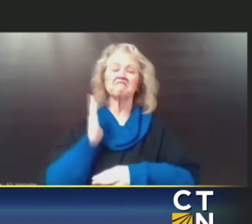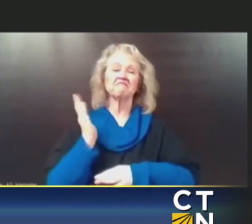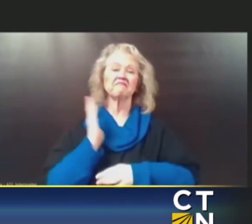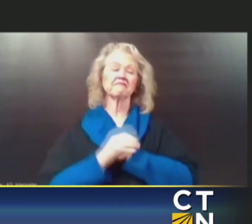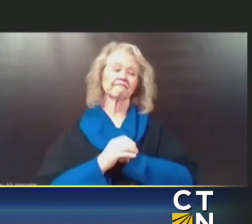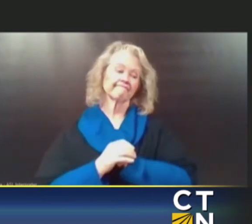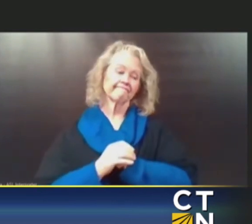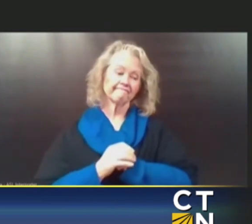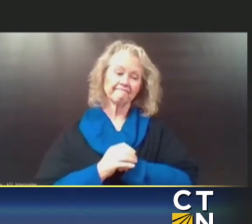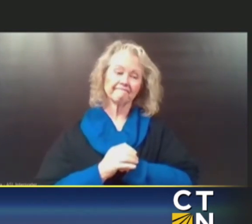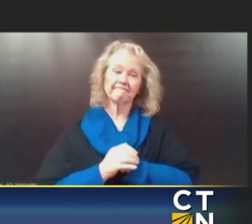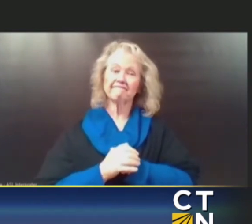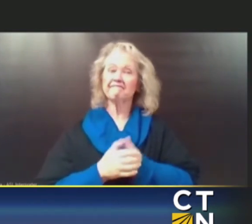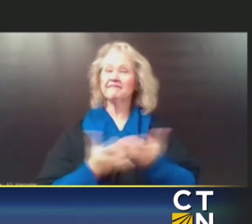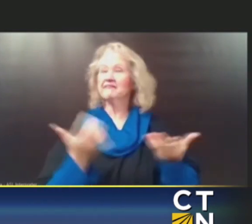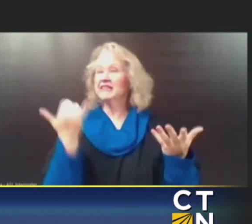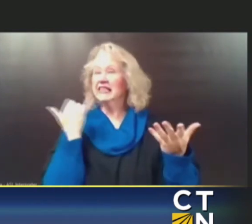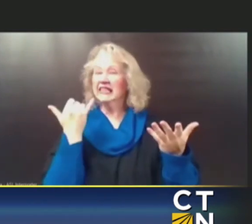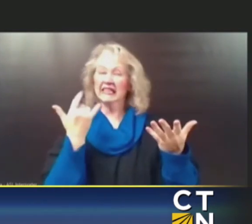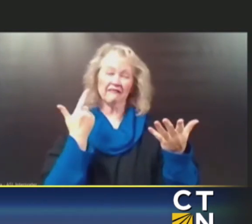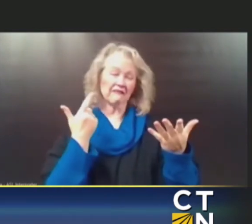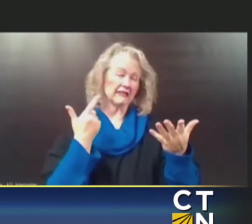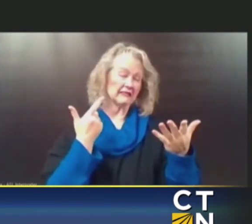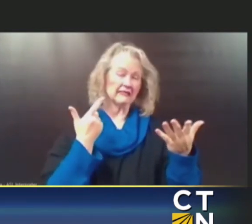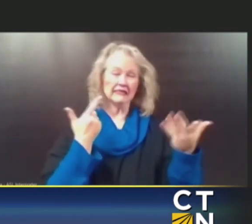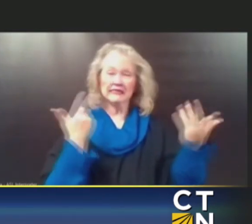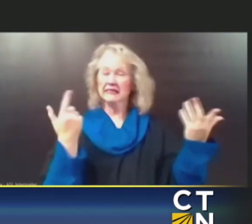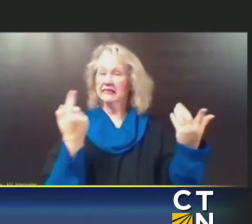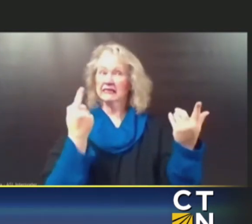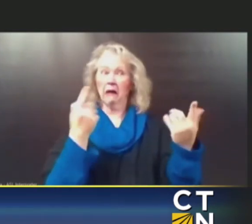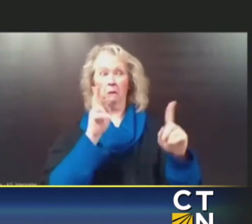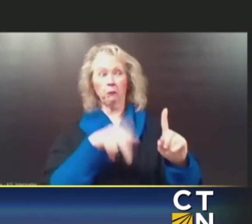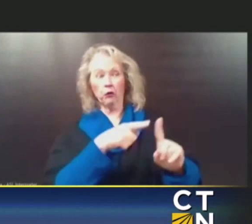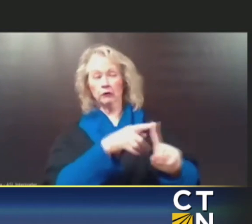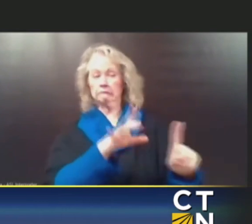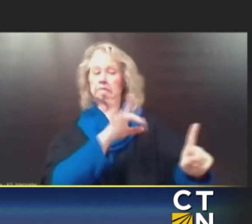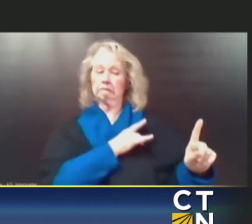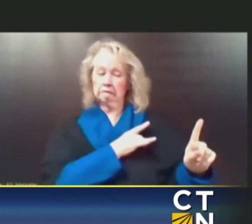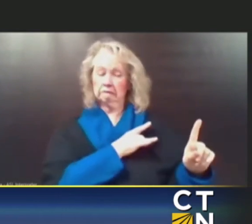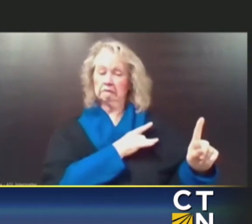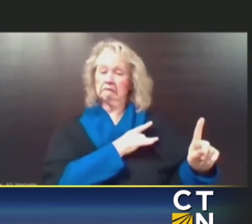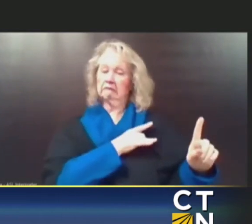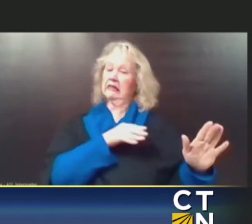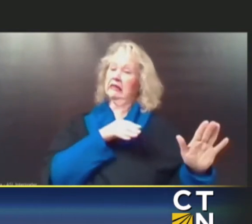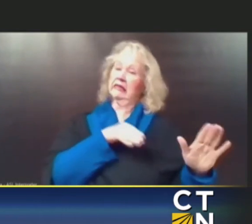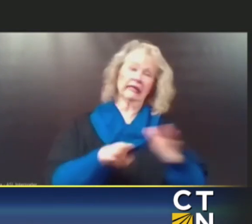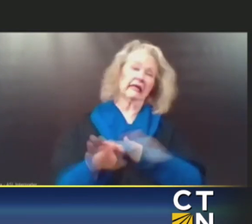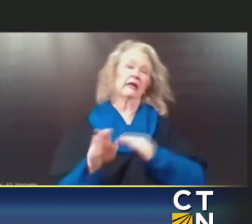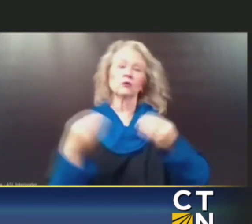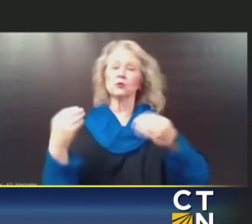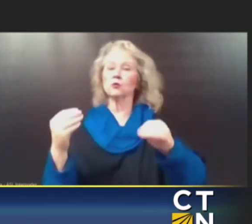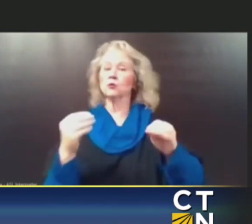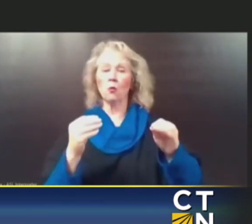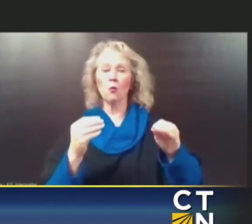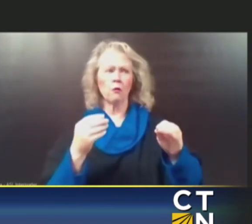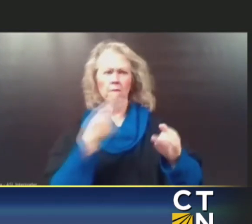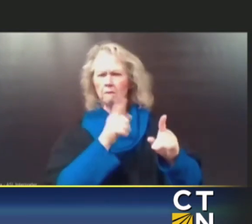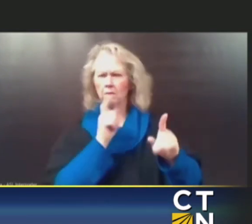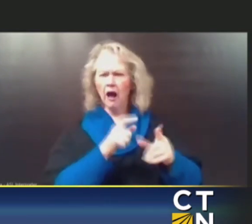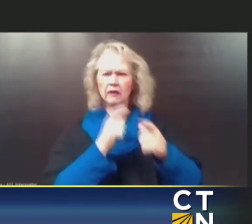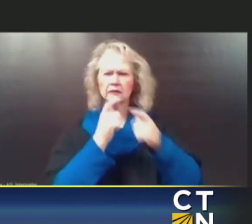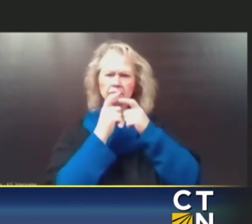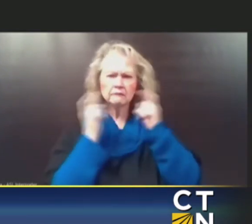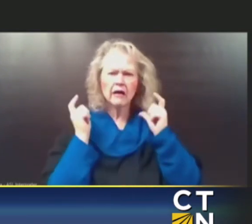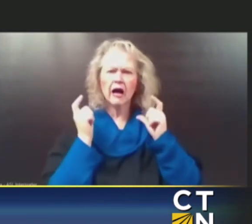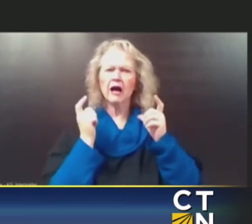typhoid Mary or COVID Ken walked into a store, they had to be, you know, masked because they could